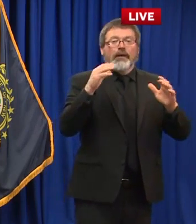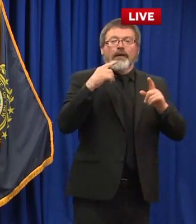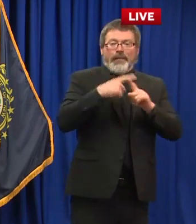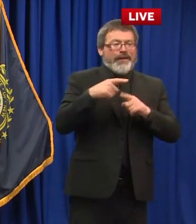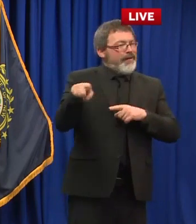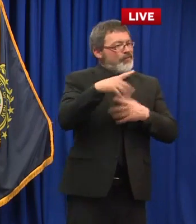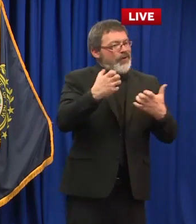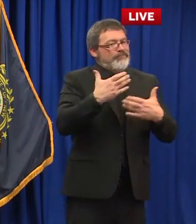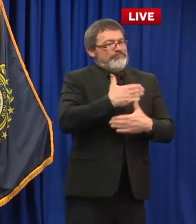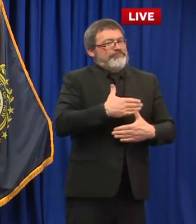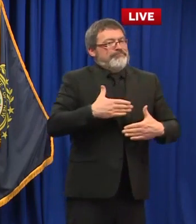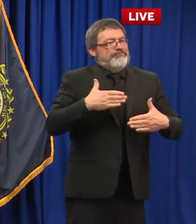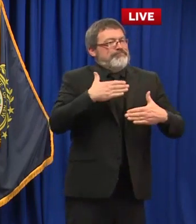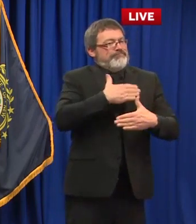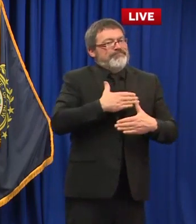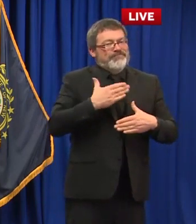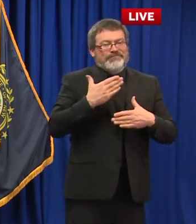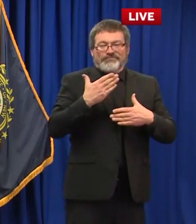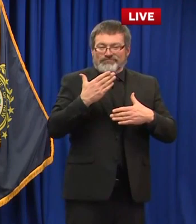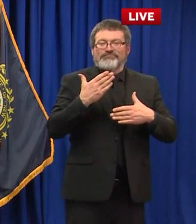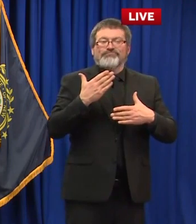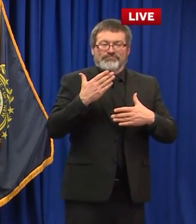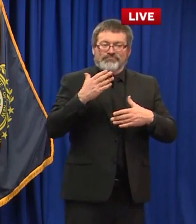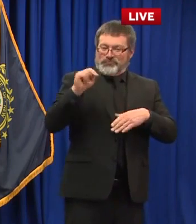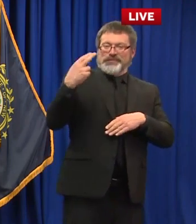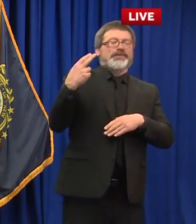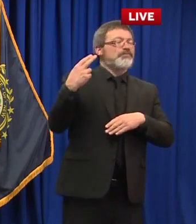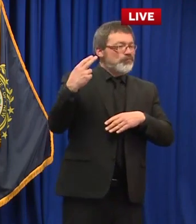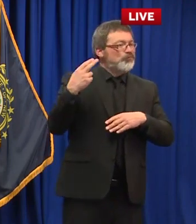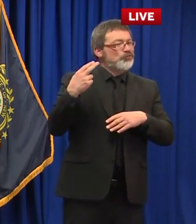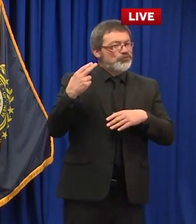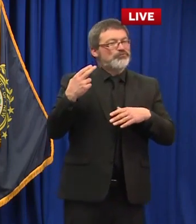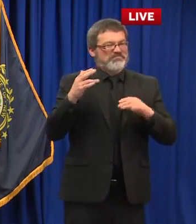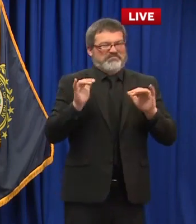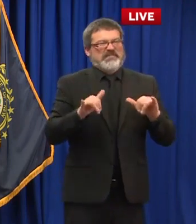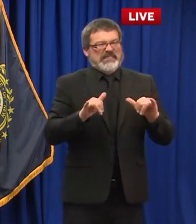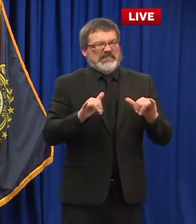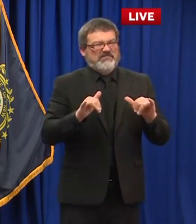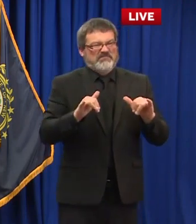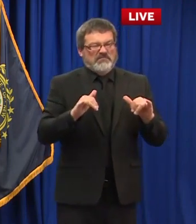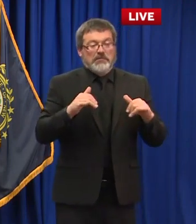the allows us confidence that the virus will not spread because of the actions.